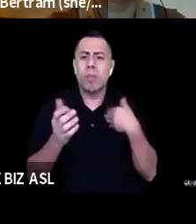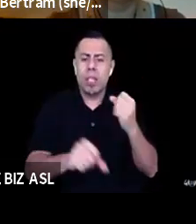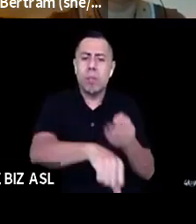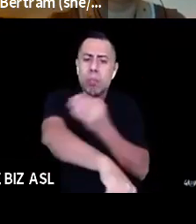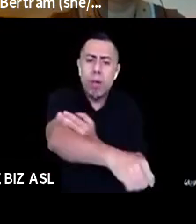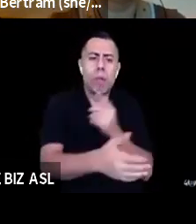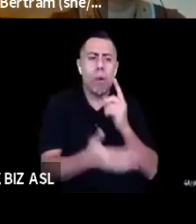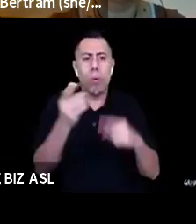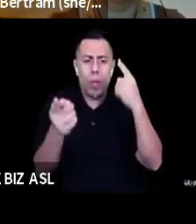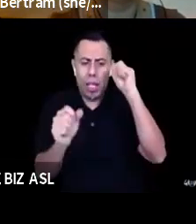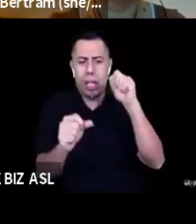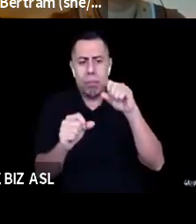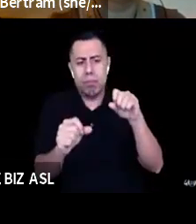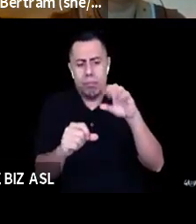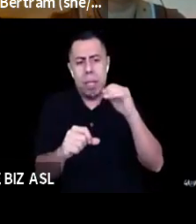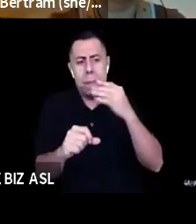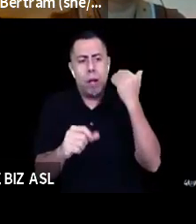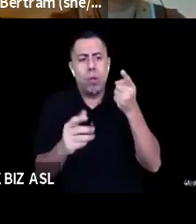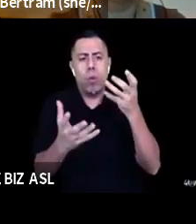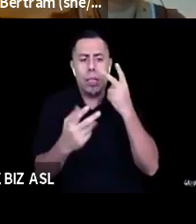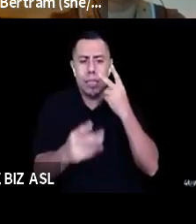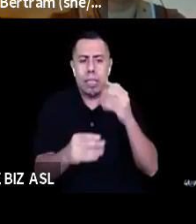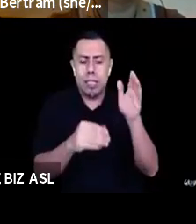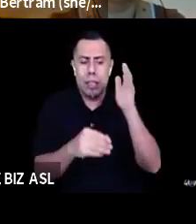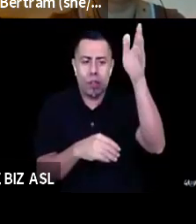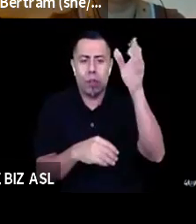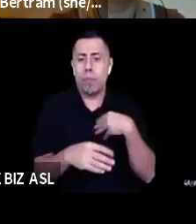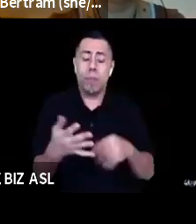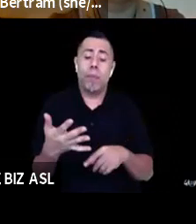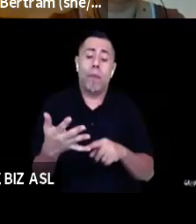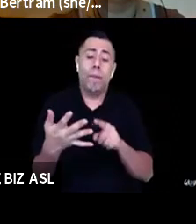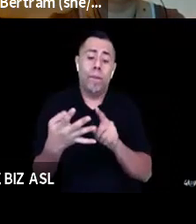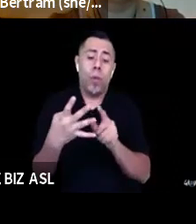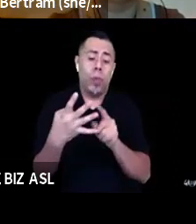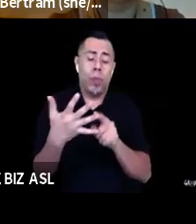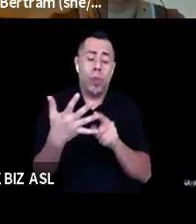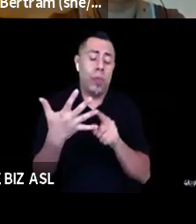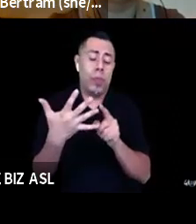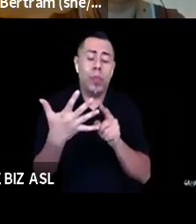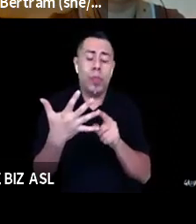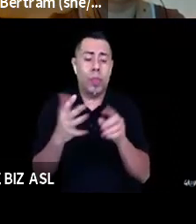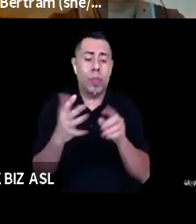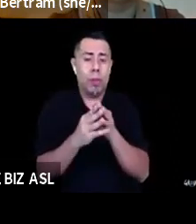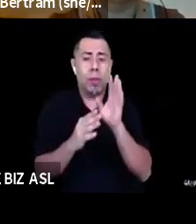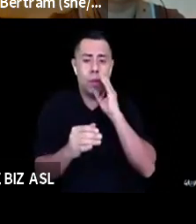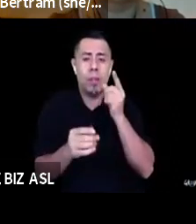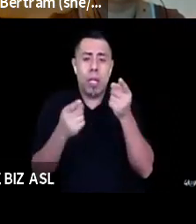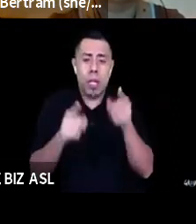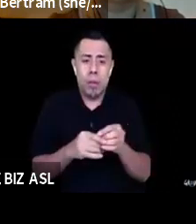So the fourth chapter of green new theater 2020 will take place in late September or early October, we will be